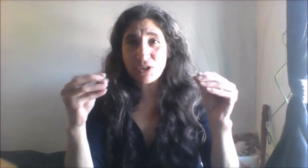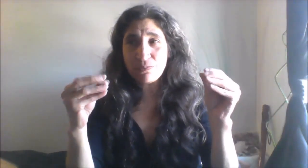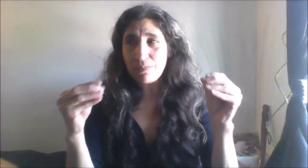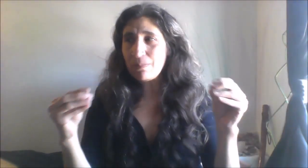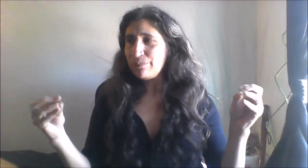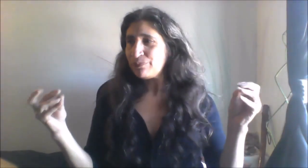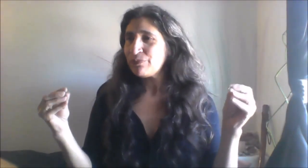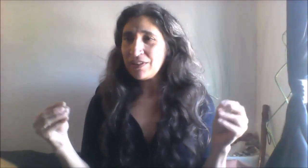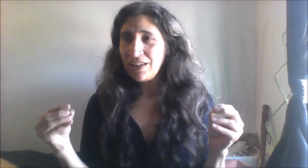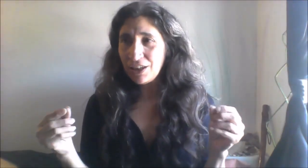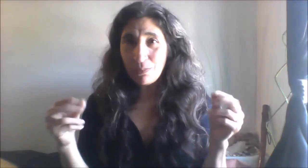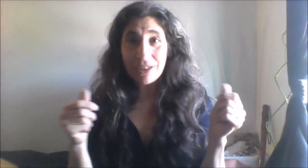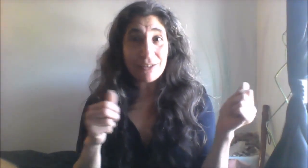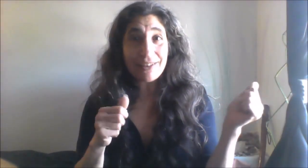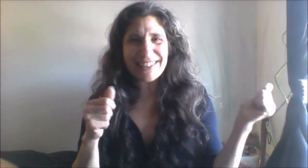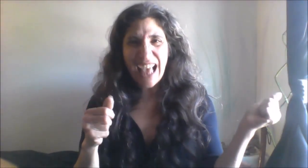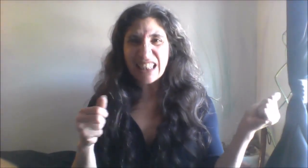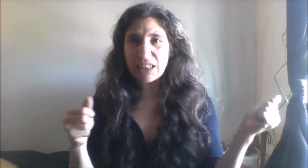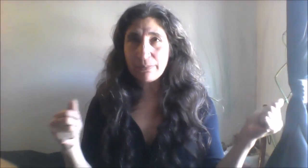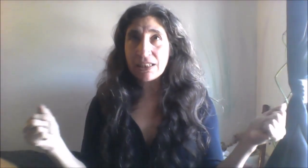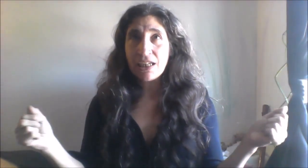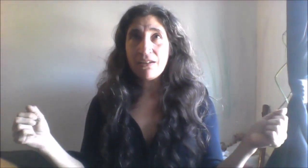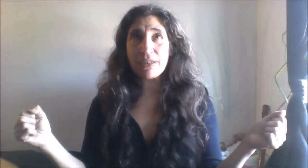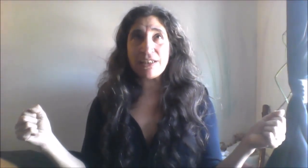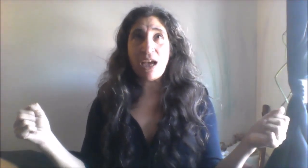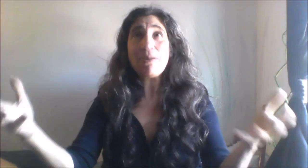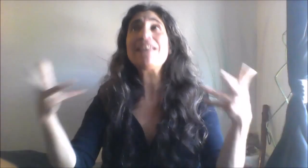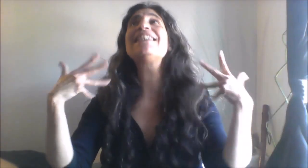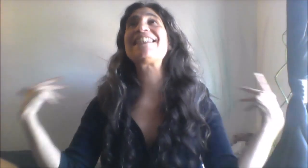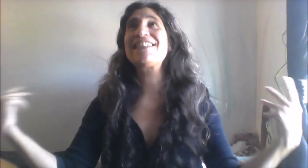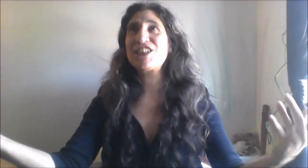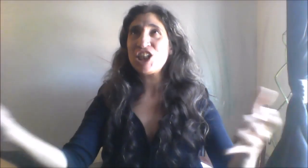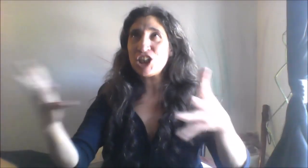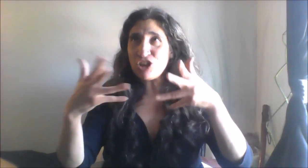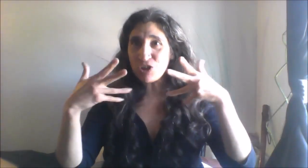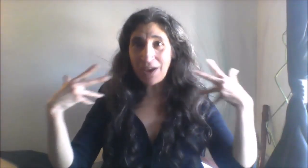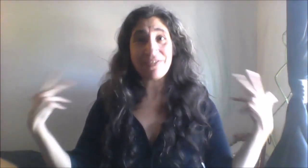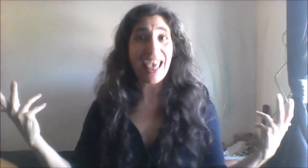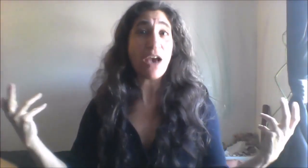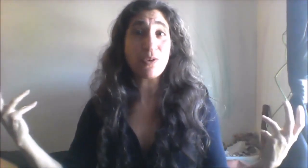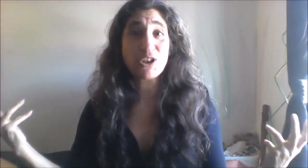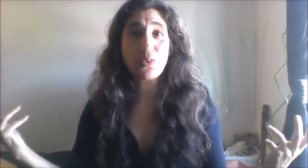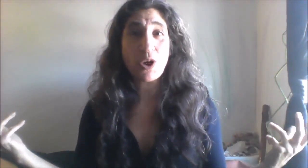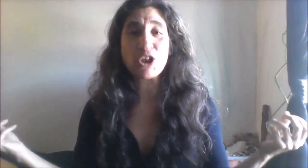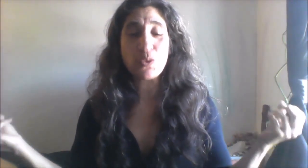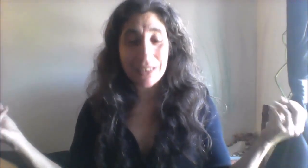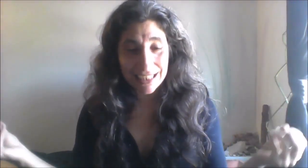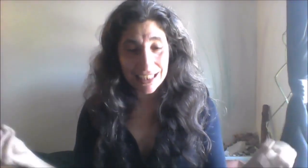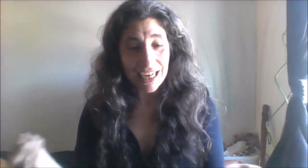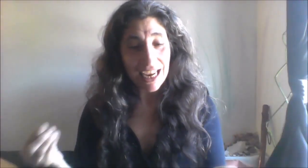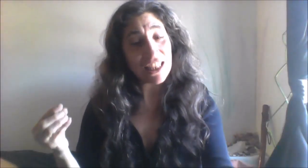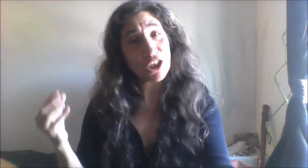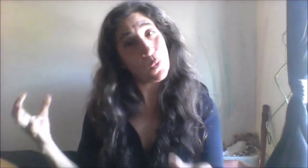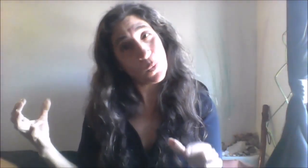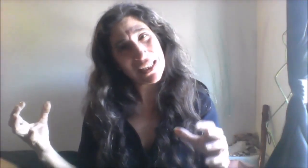you know money like dollars but but abundance you know you have that which what you need and the queen